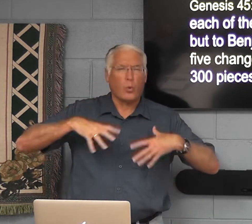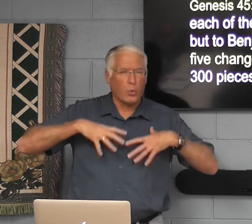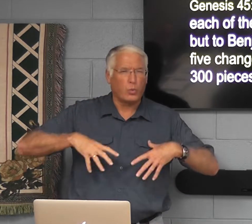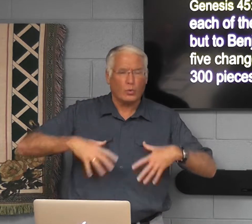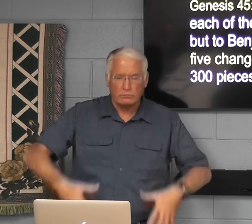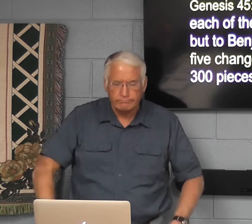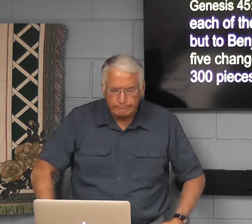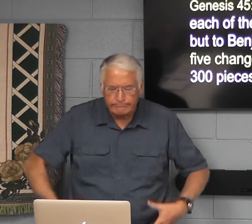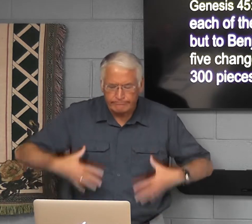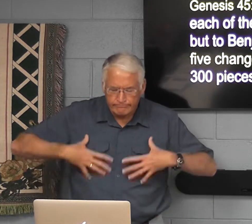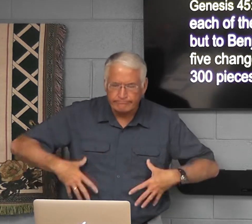set of clothes apiece.